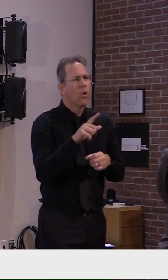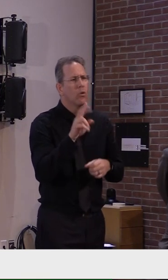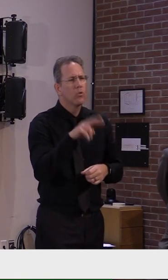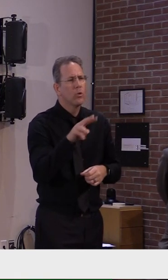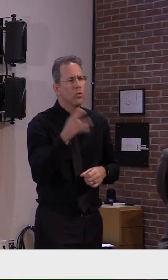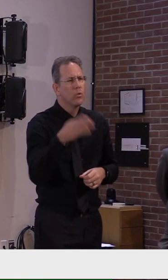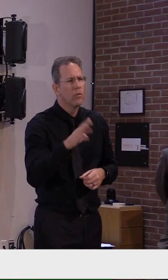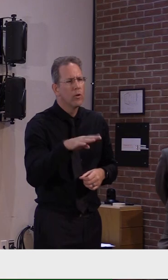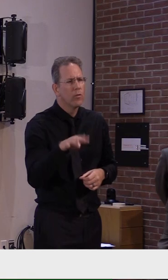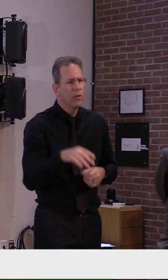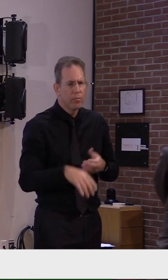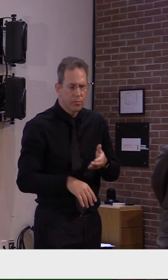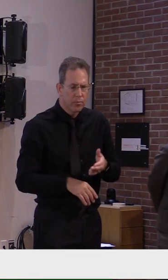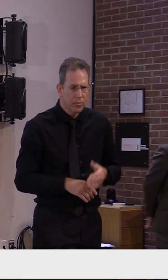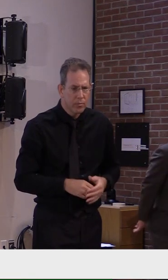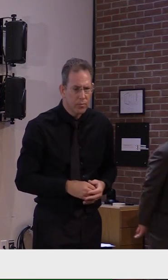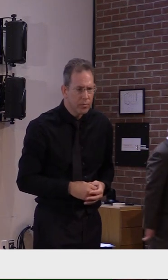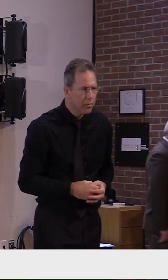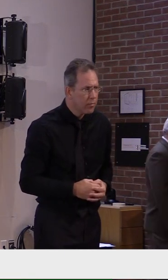Hi, can you hear me? Hey, Ken.